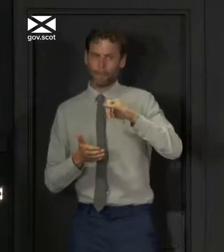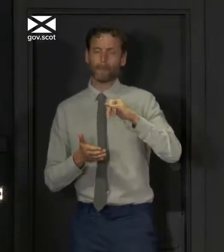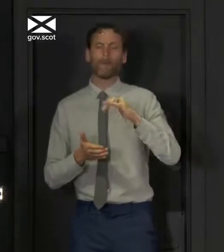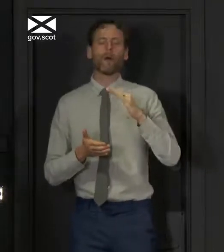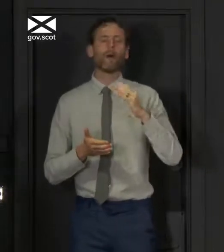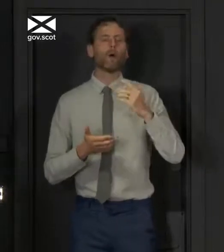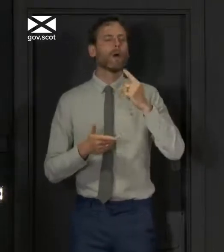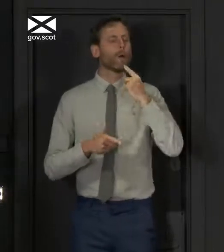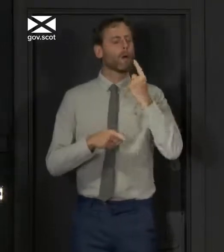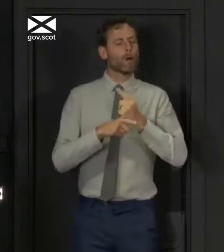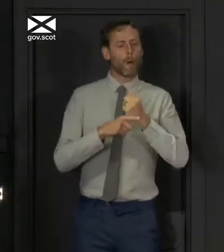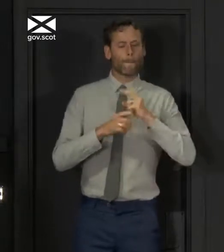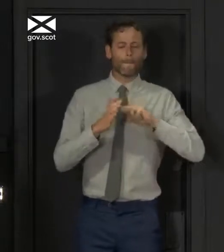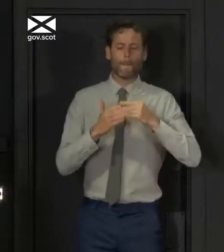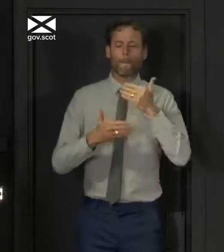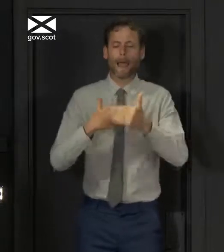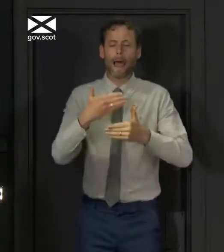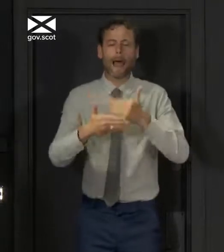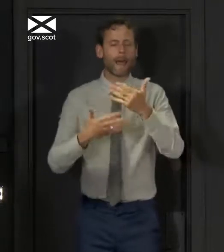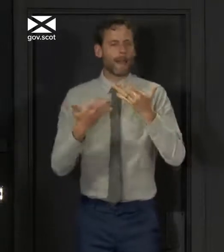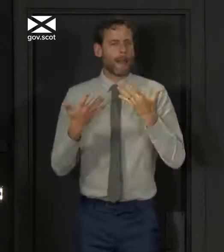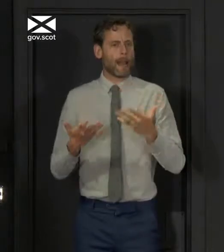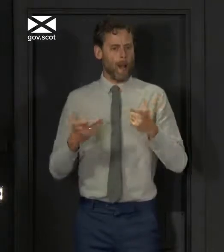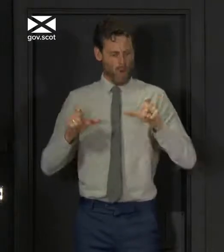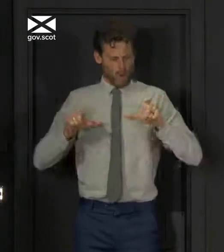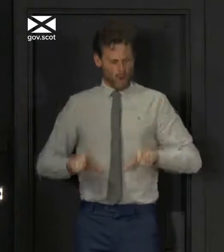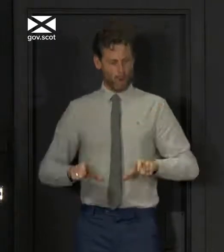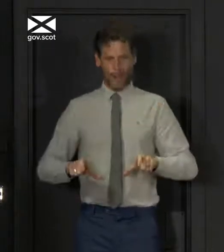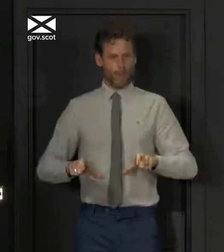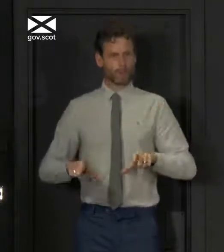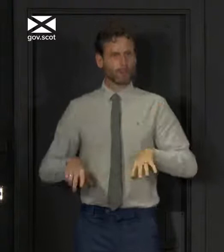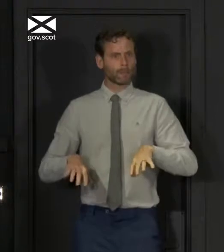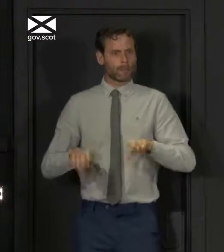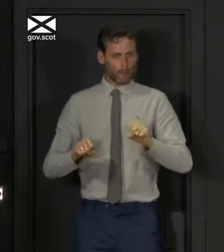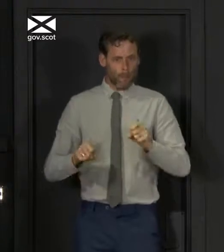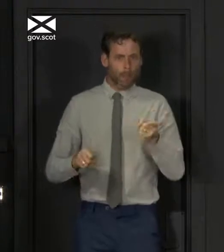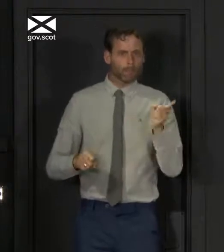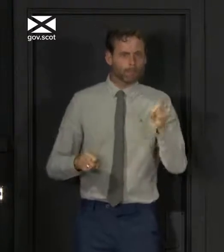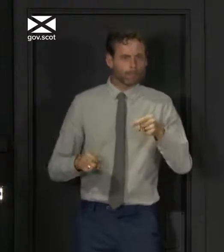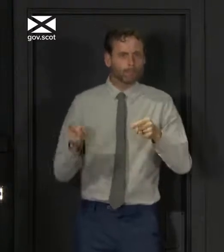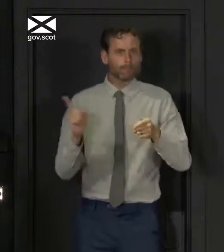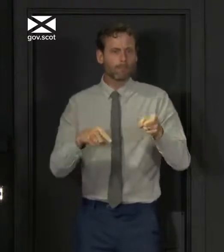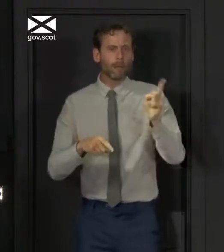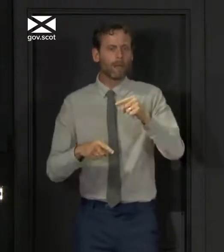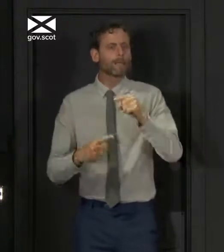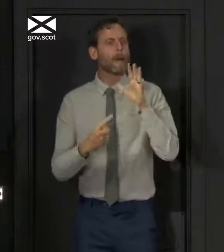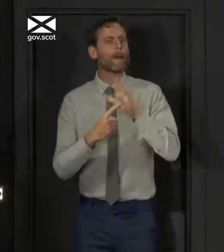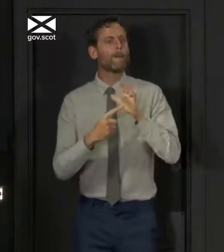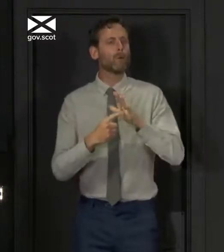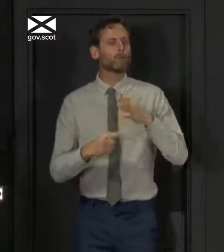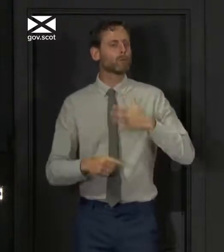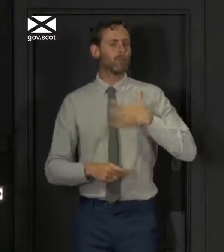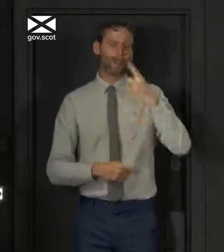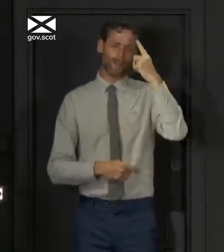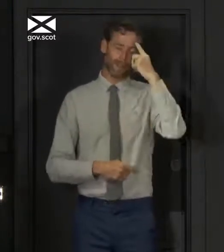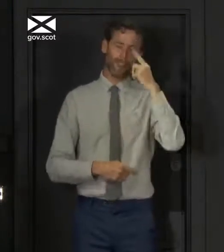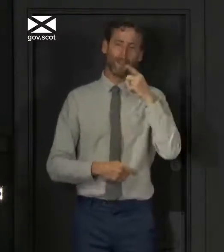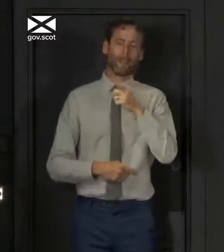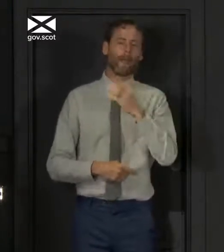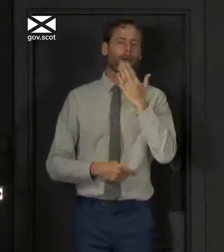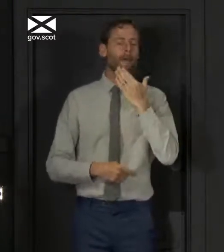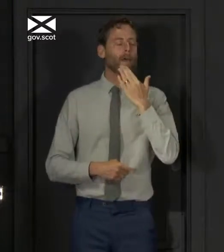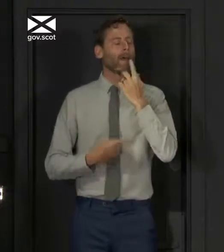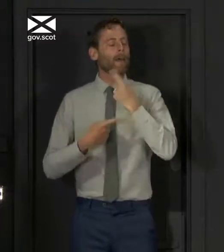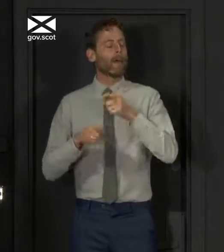to talk about the first steps out of lockdown, that we must never become inured to these statistics. And we must never, ever forget